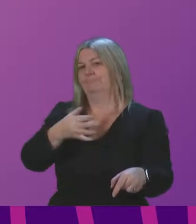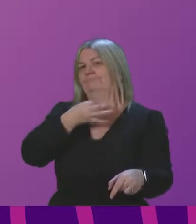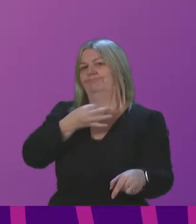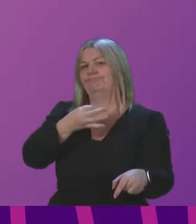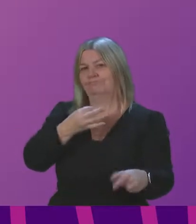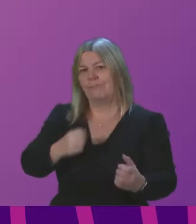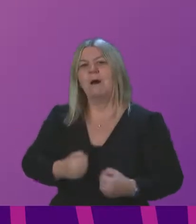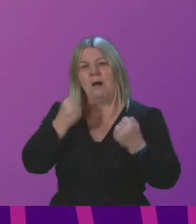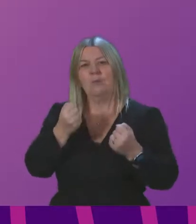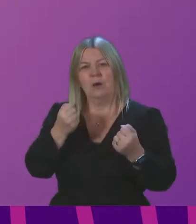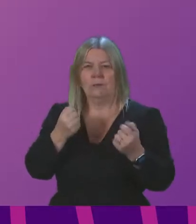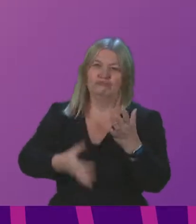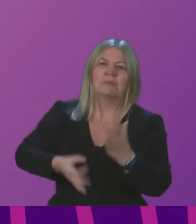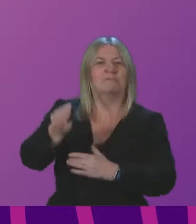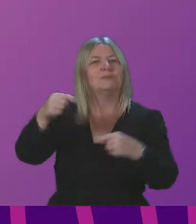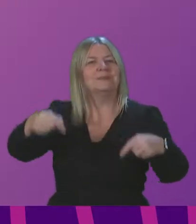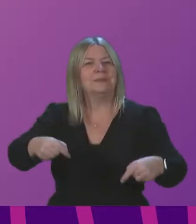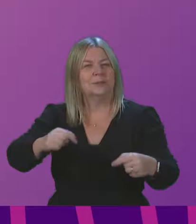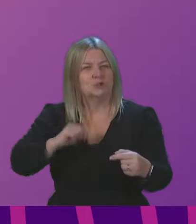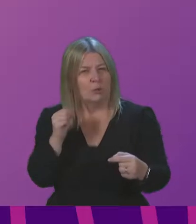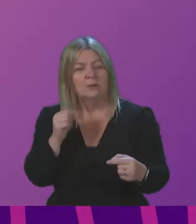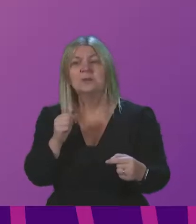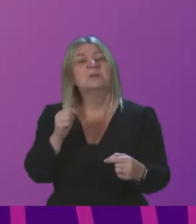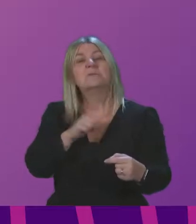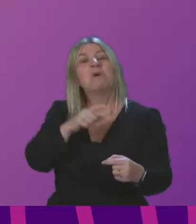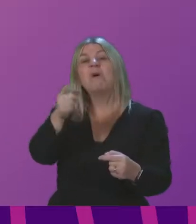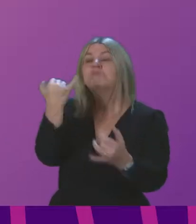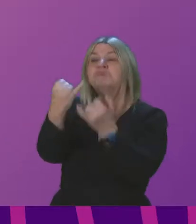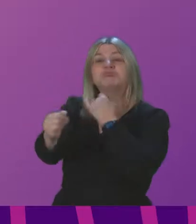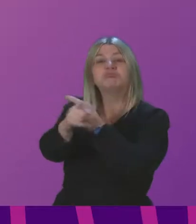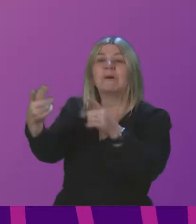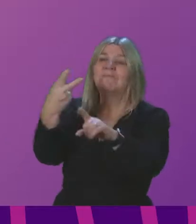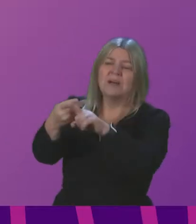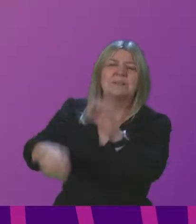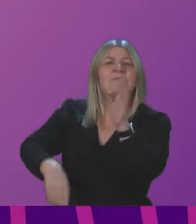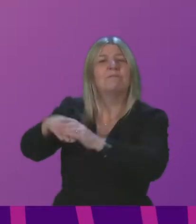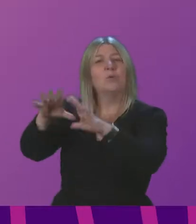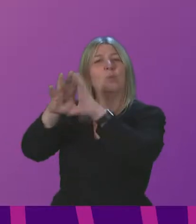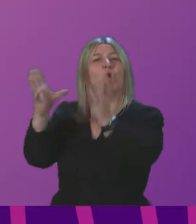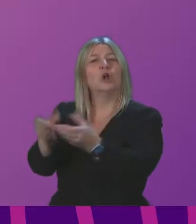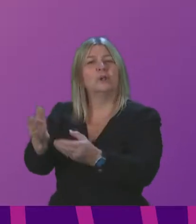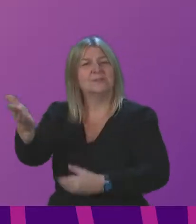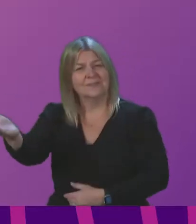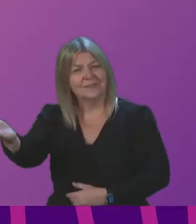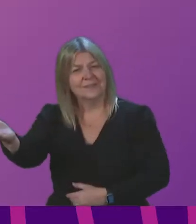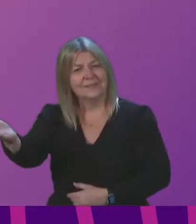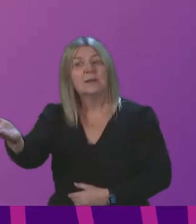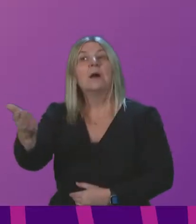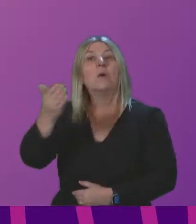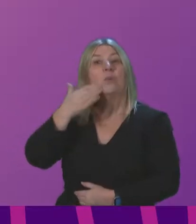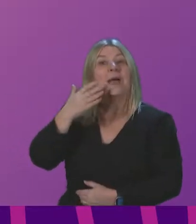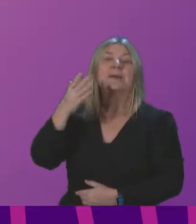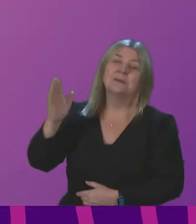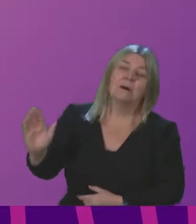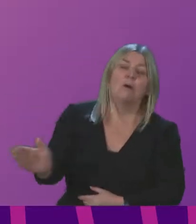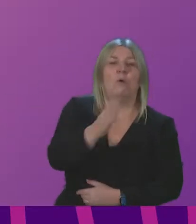by the collective failure to help vaccinate the whole world. It's only when we are all vaccinated that we will truly destabilise the